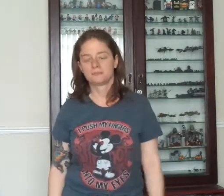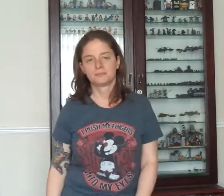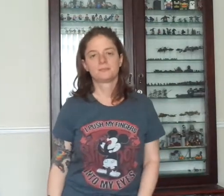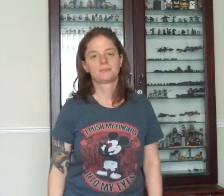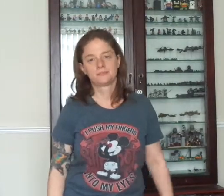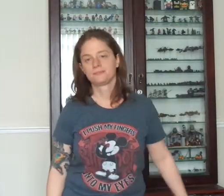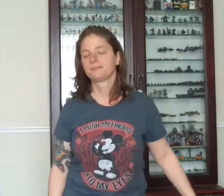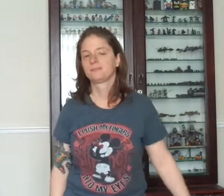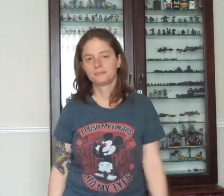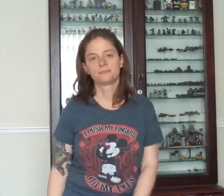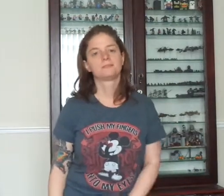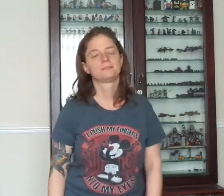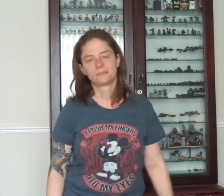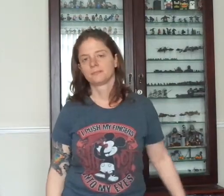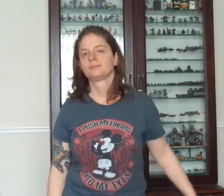my head.